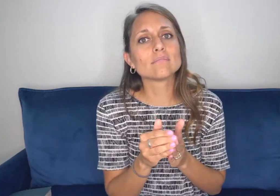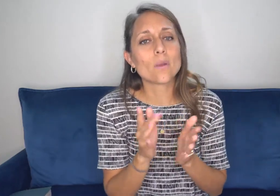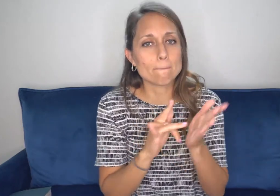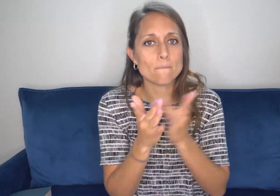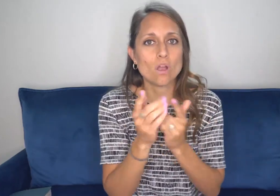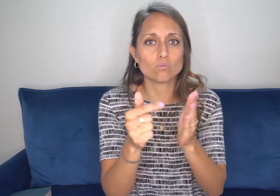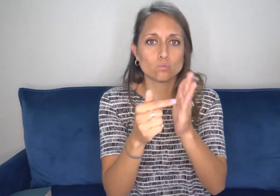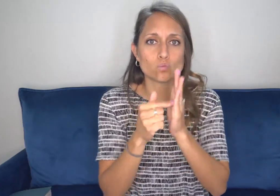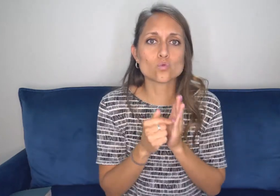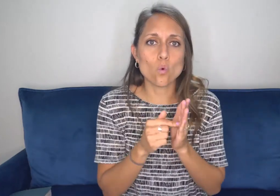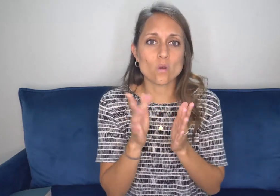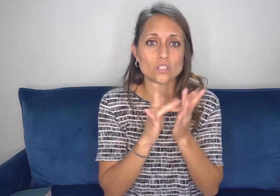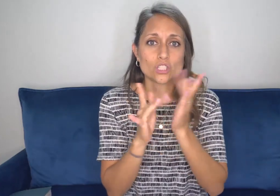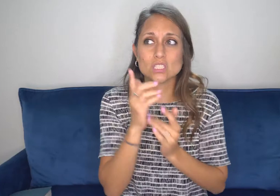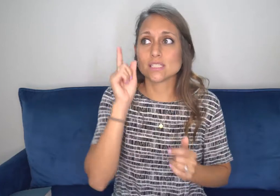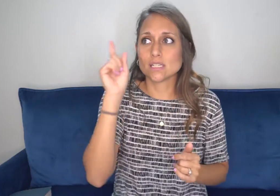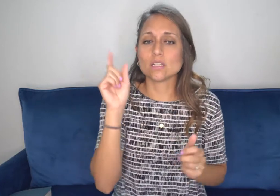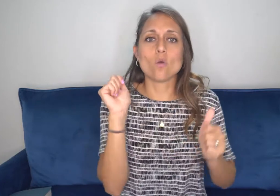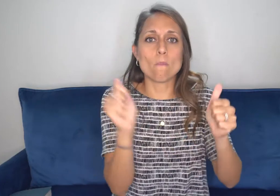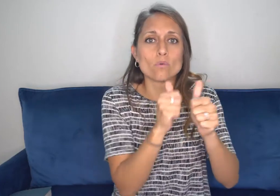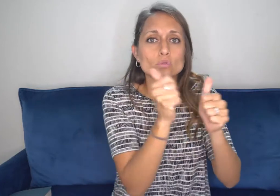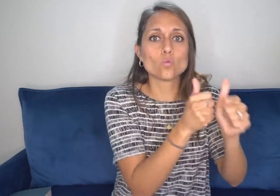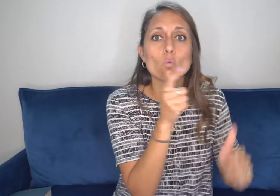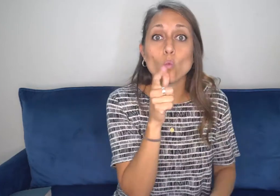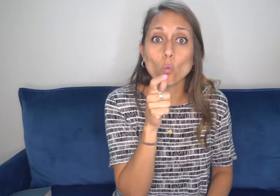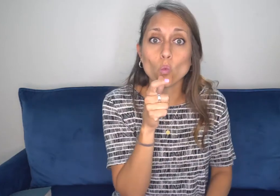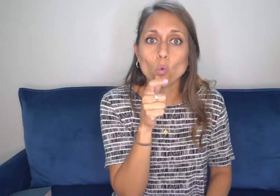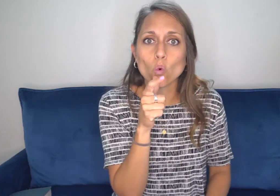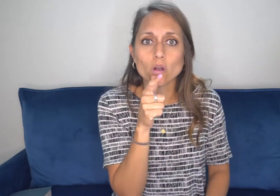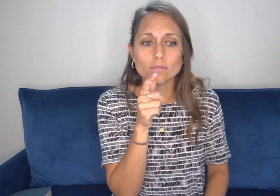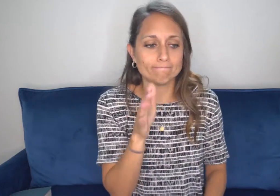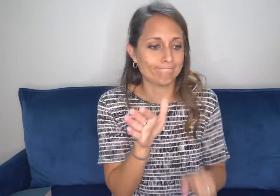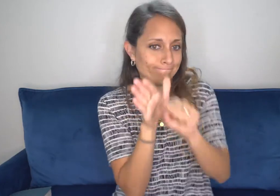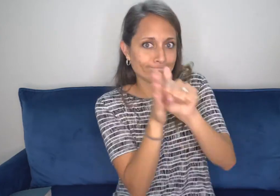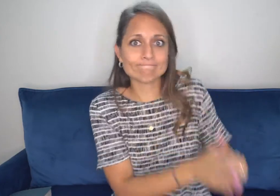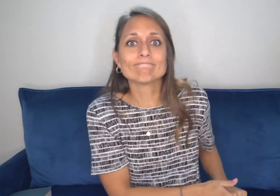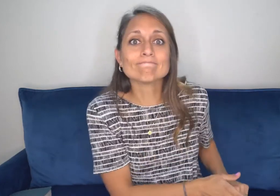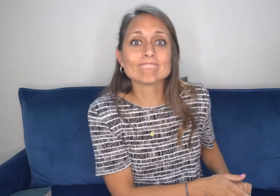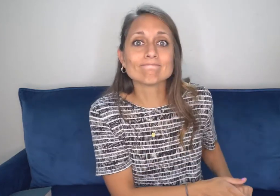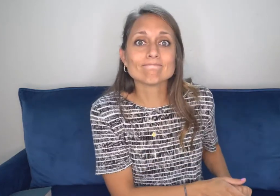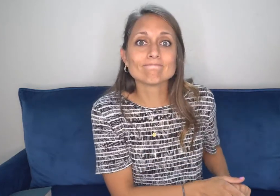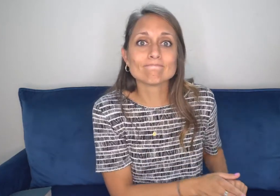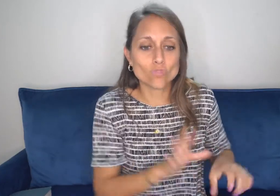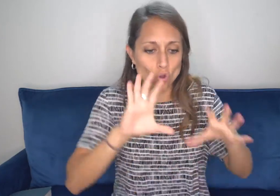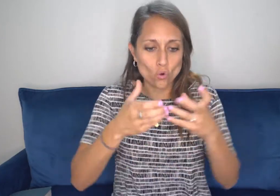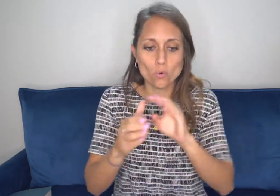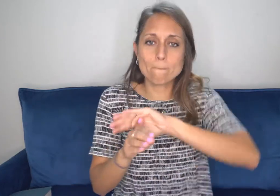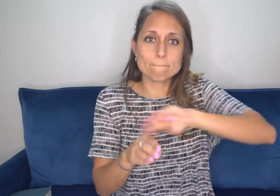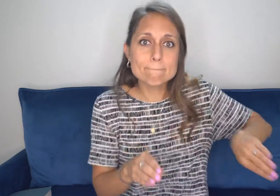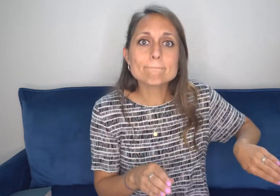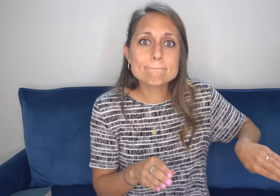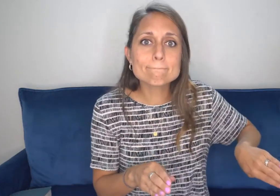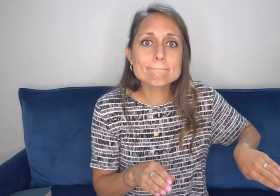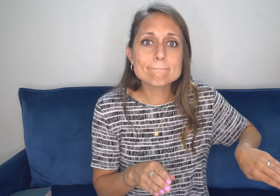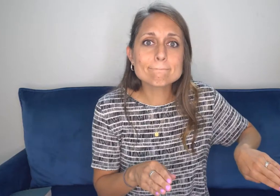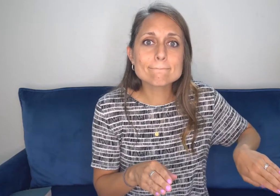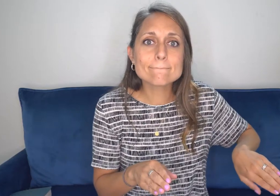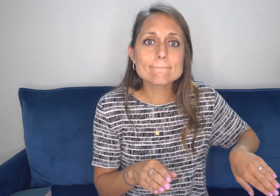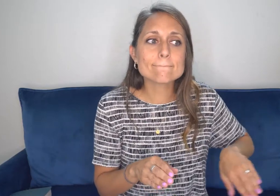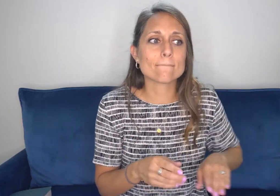sheep that we just studied on and how God pursues that lost person. The Bible shows us time and time again